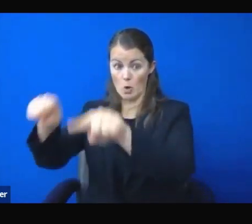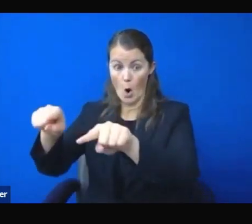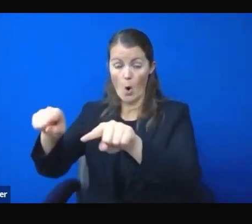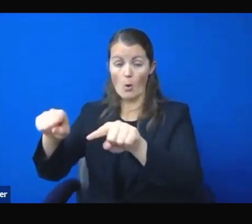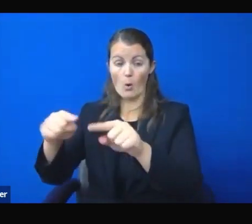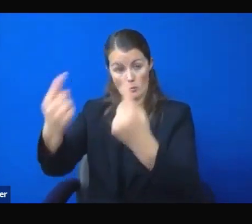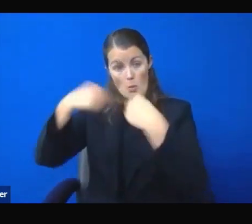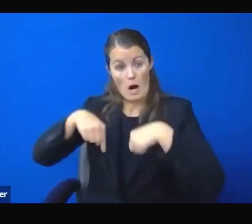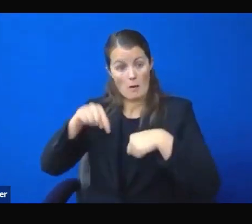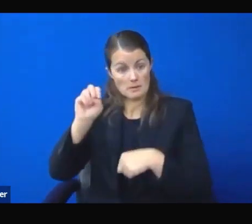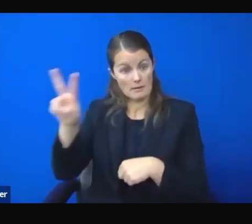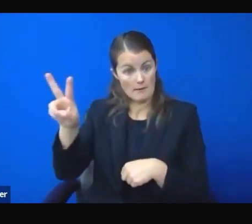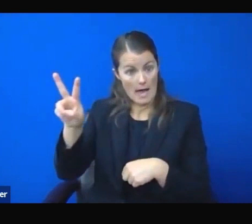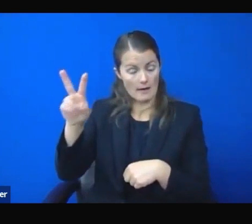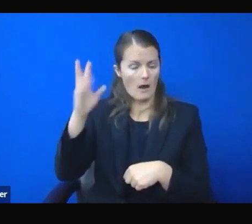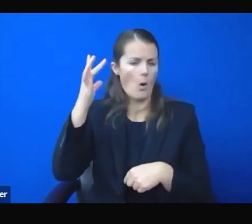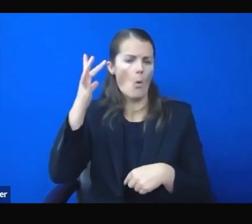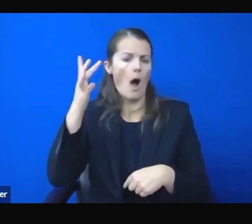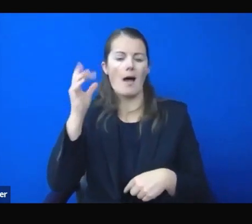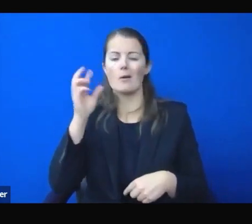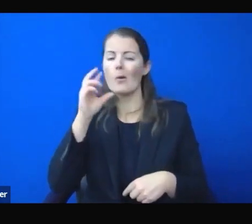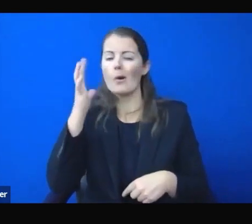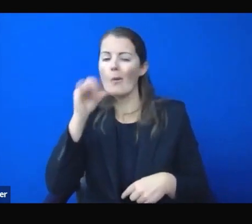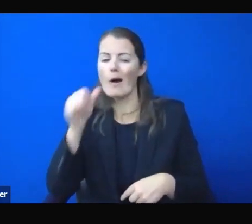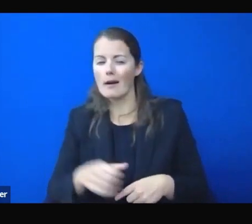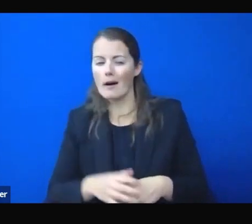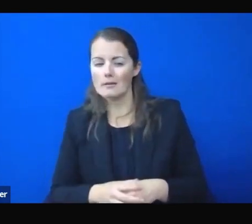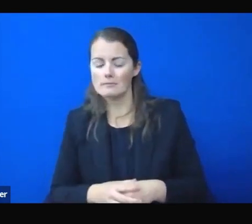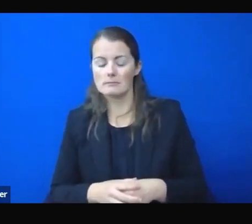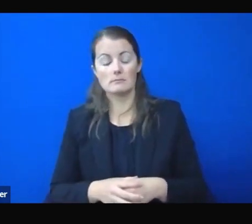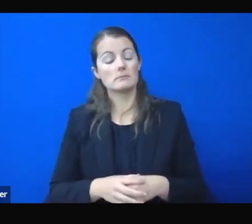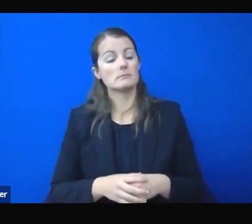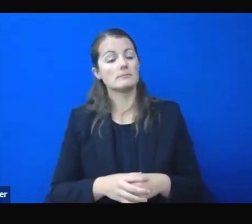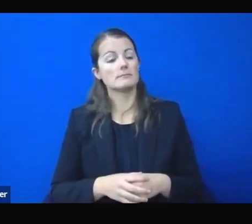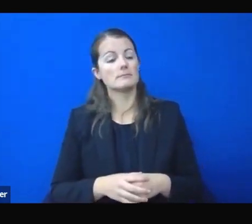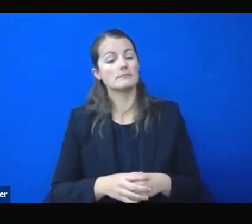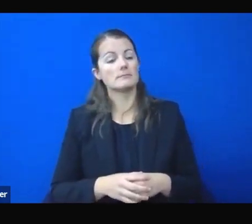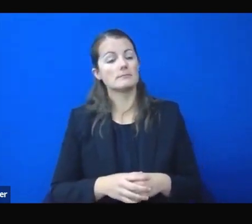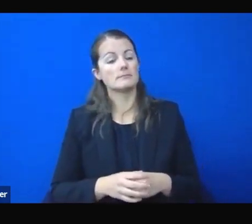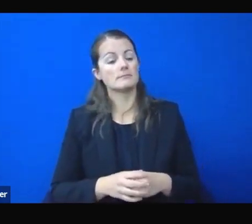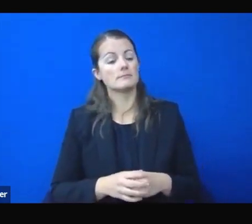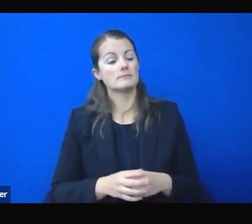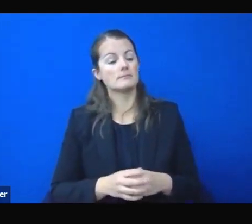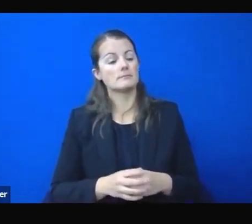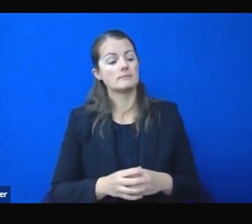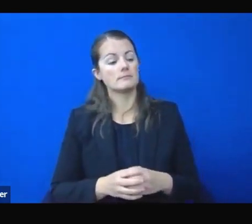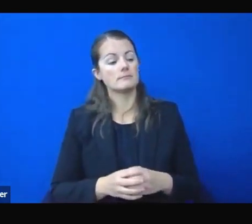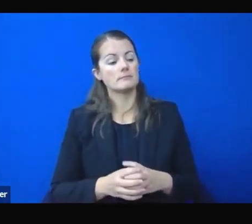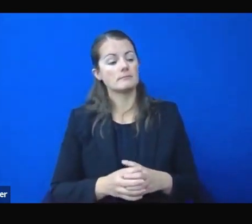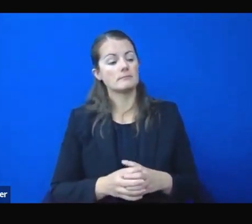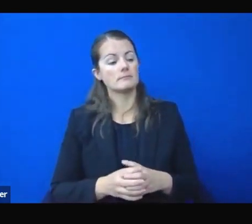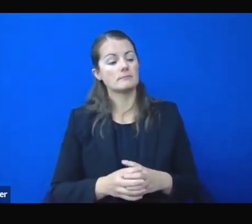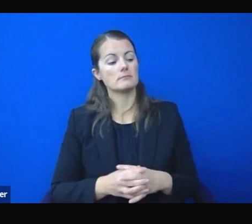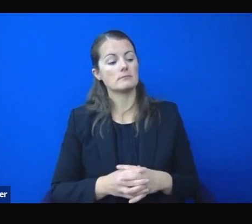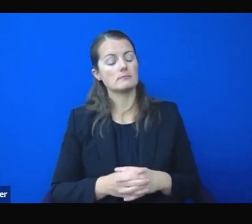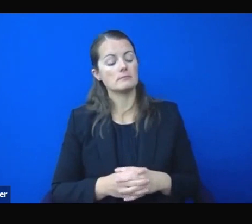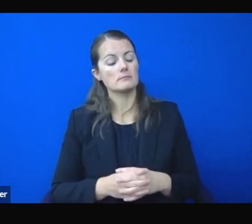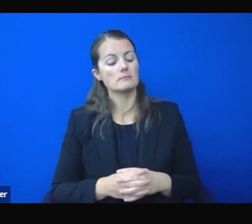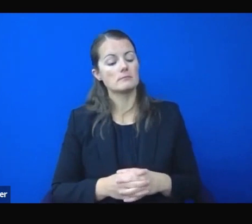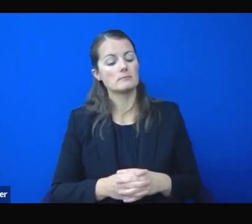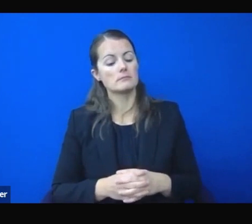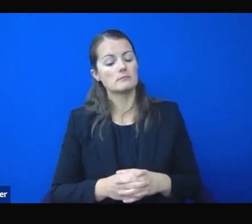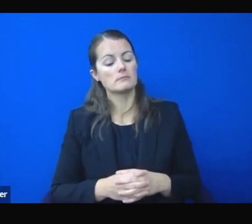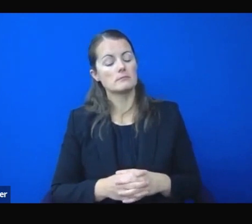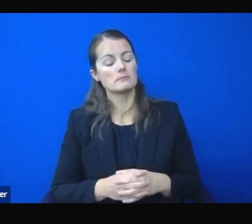Well, we have the same restrictions in place for people that are traveling to Nevada over the holiday period, that they